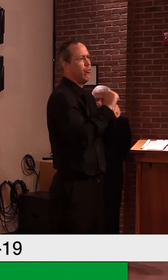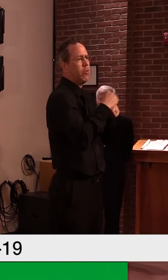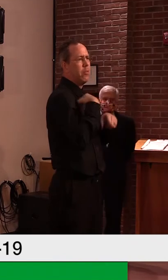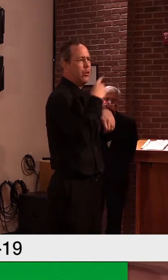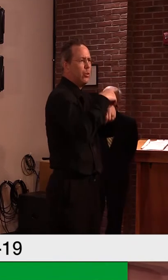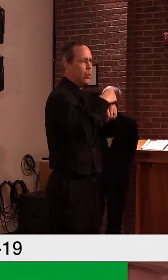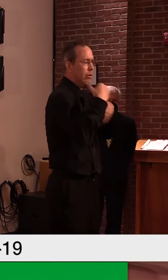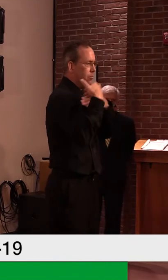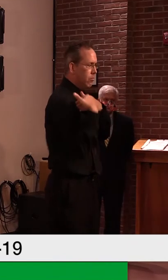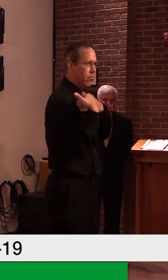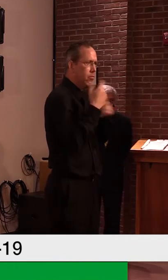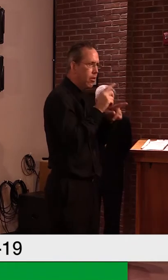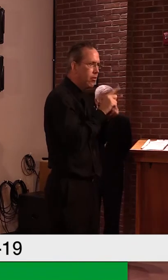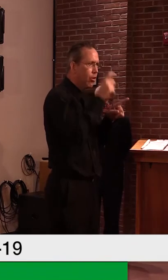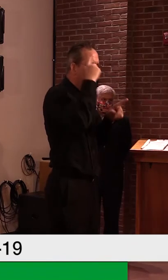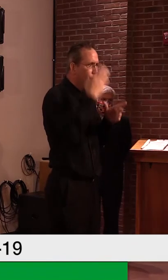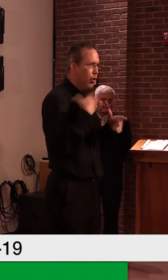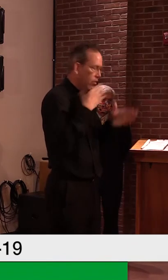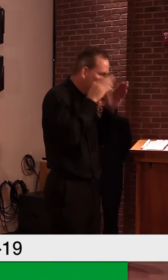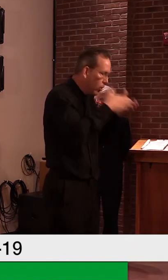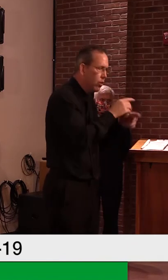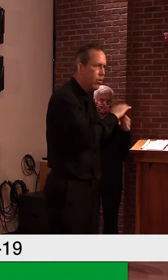much as I can in the after hours.